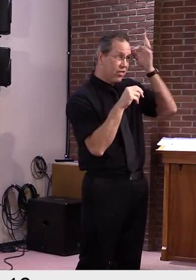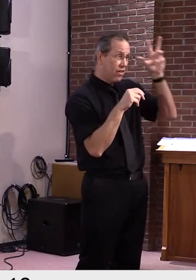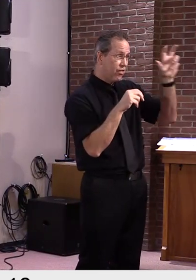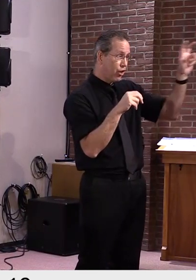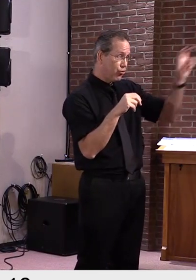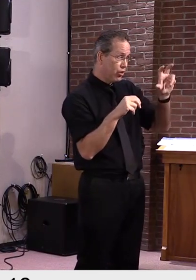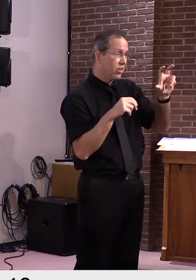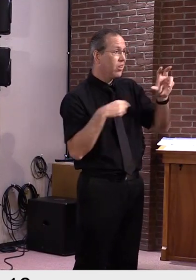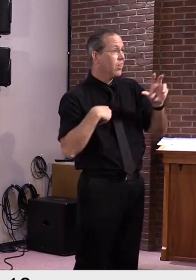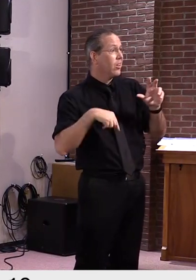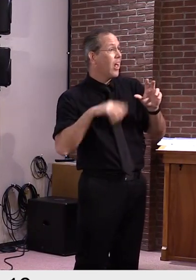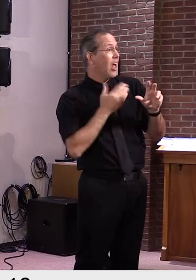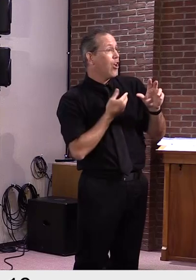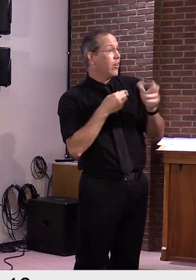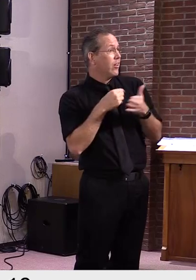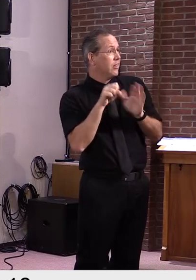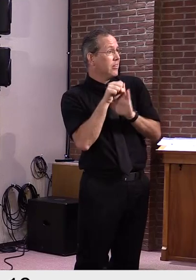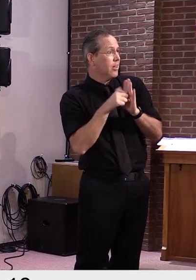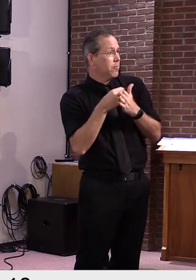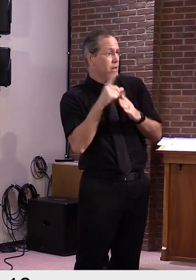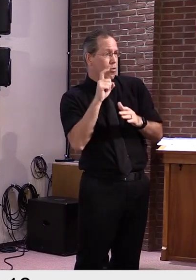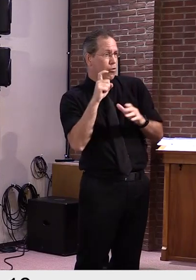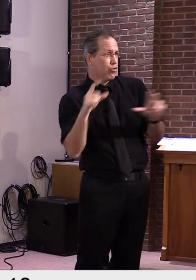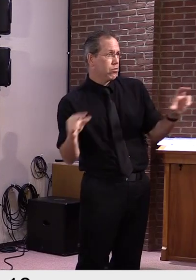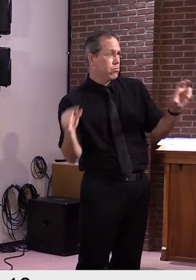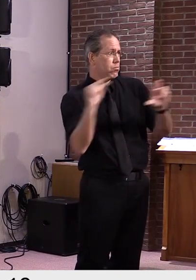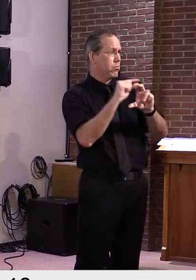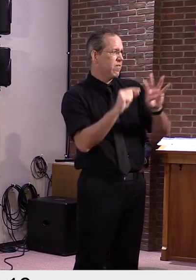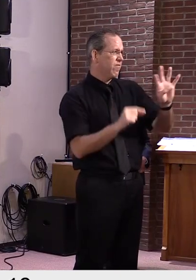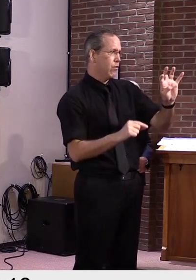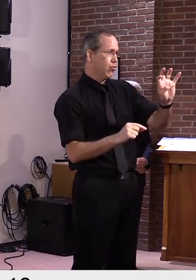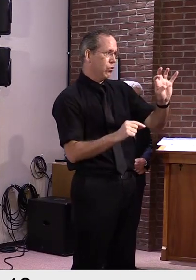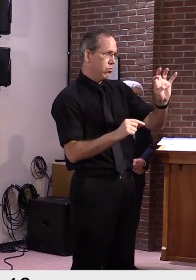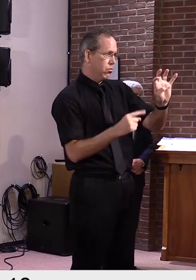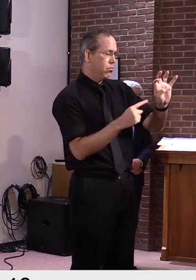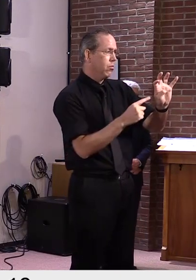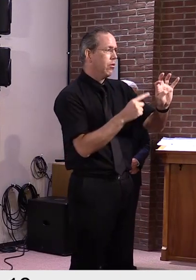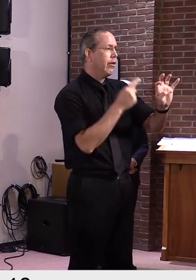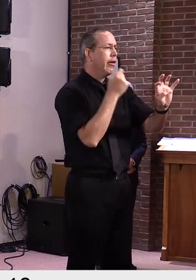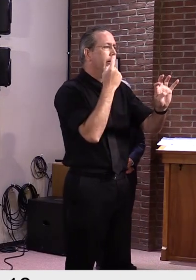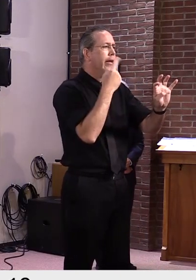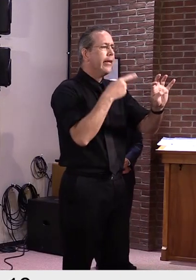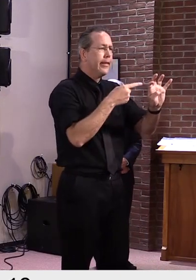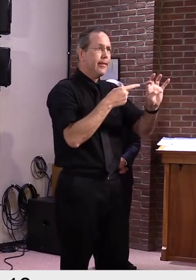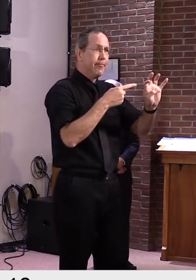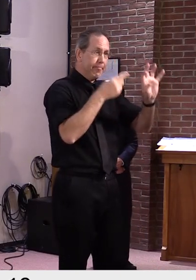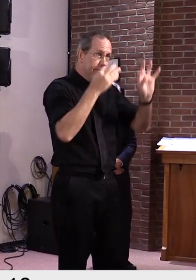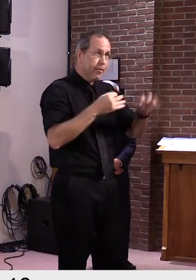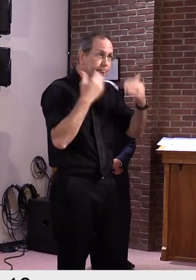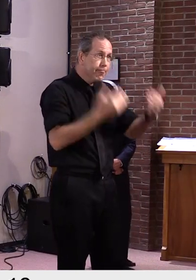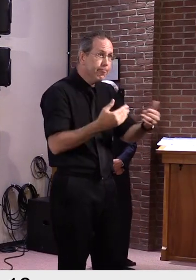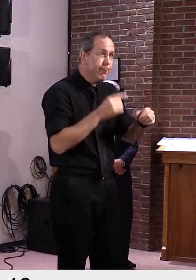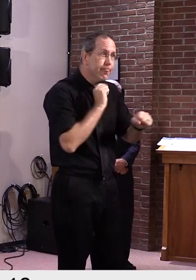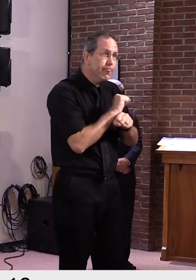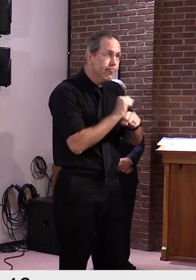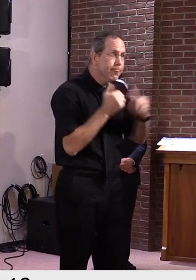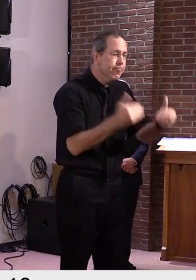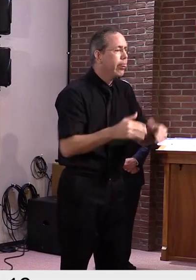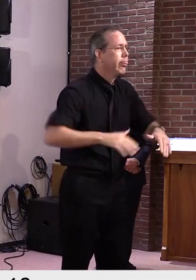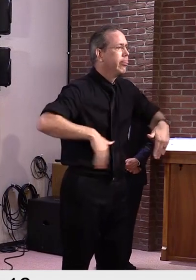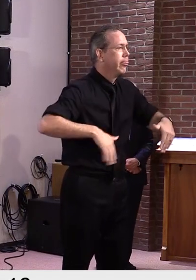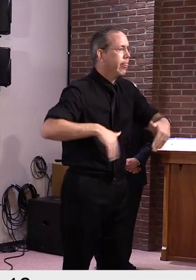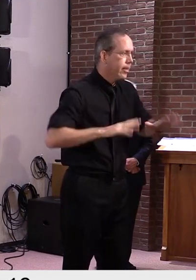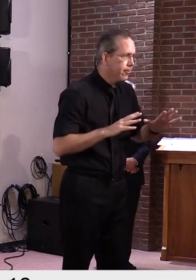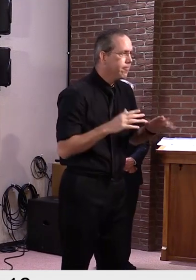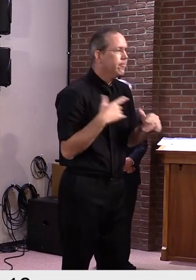ability, but without anything in writing. And again, makes it a little difficult to put the plan in action. But